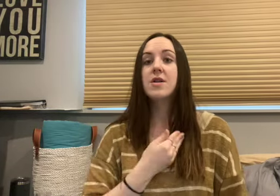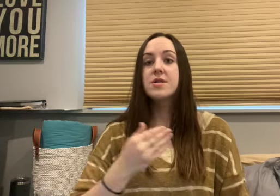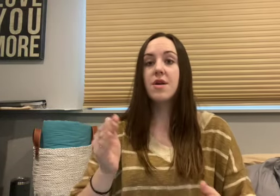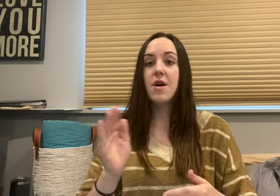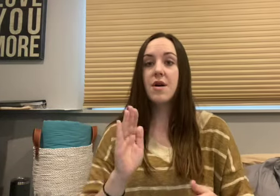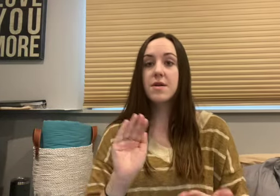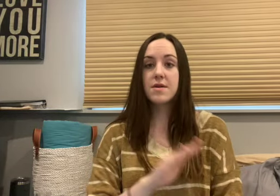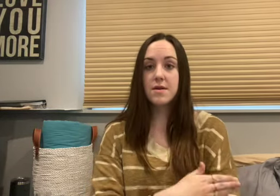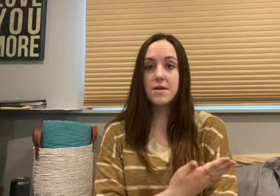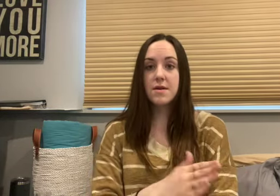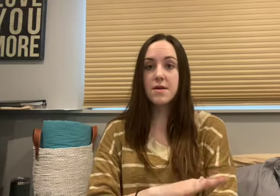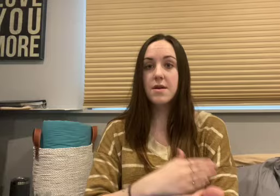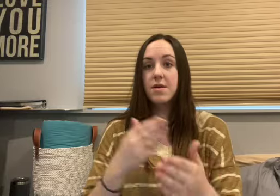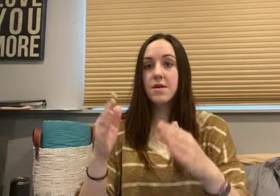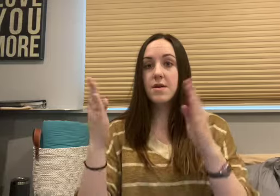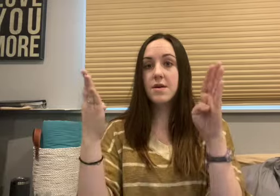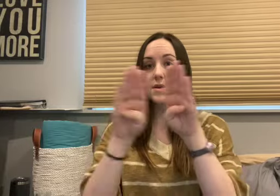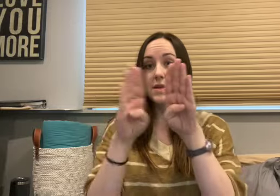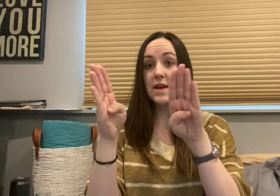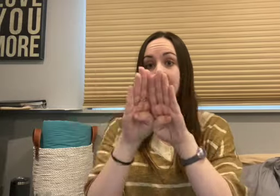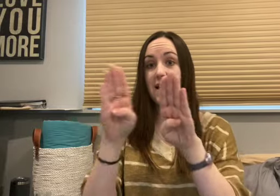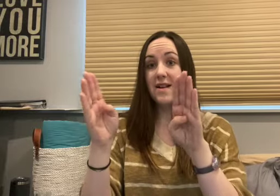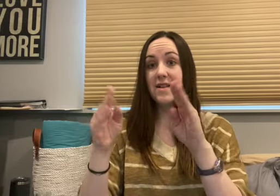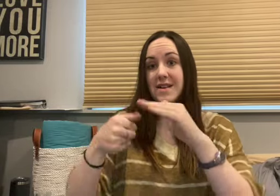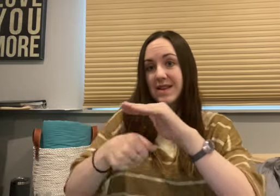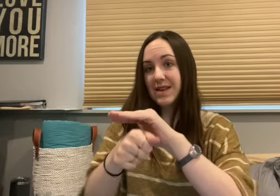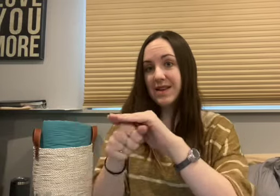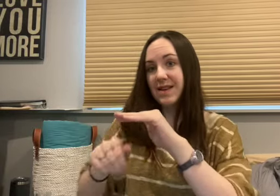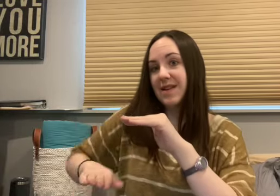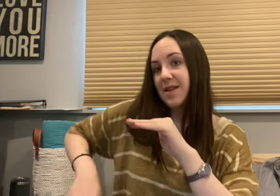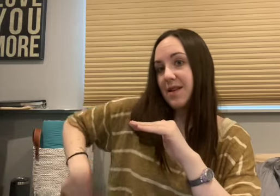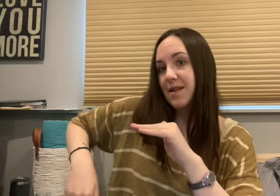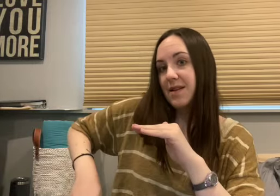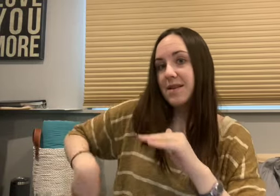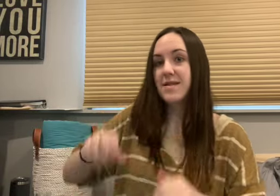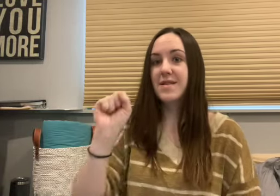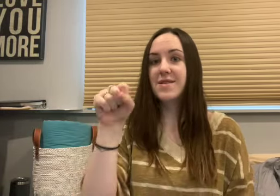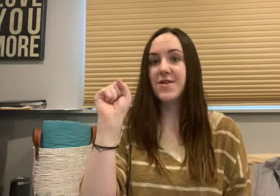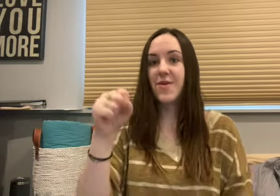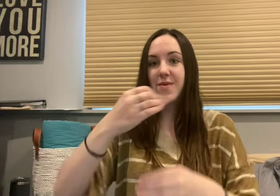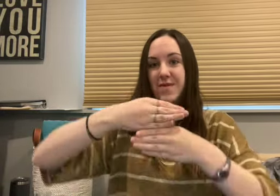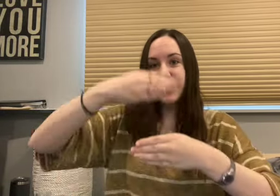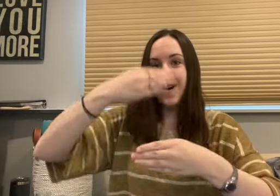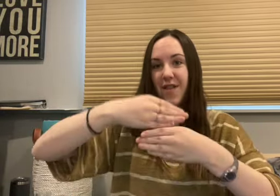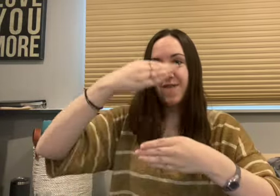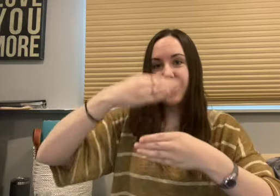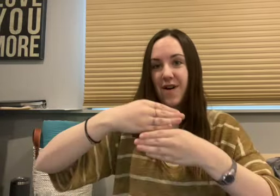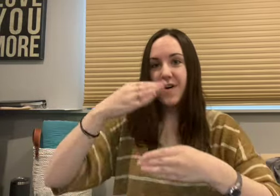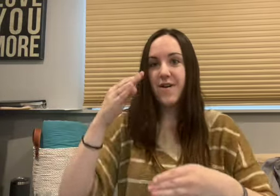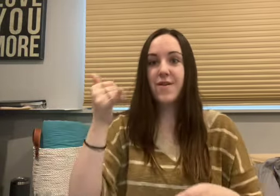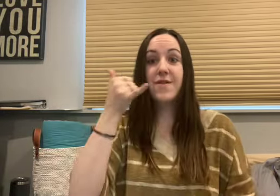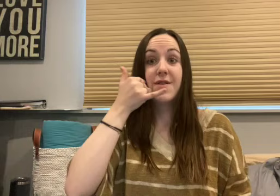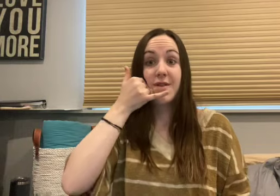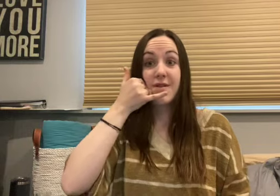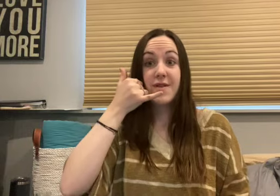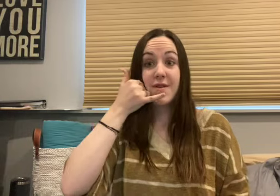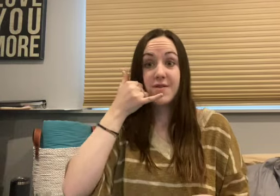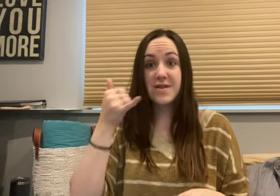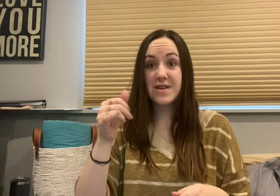song is a slamming street door Sneaking out a microphone on your window When we're on the phone and you talk real slow